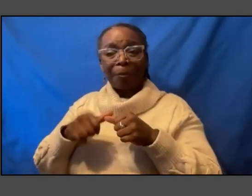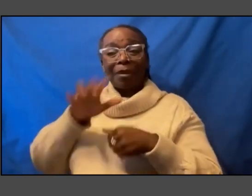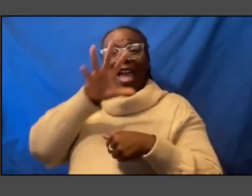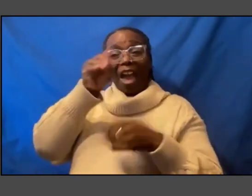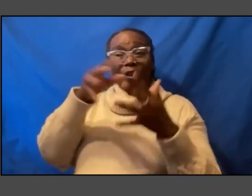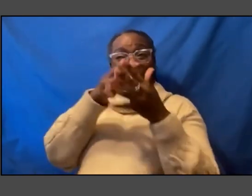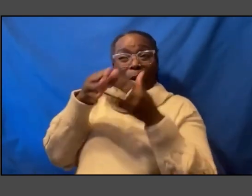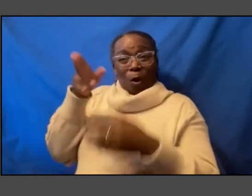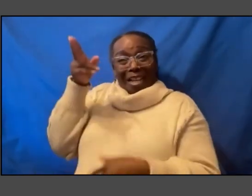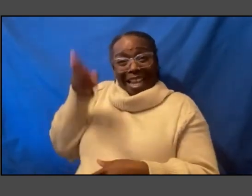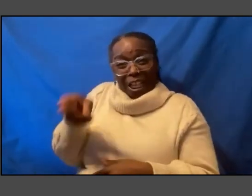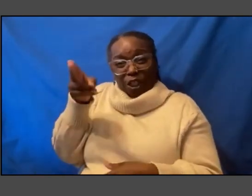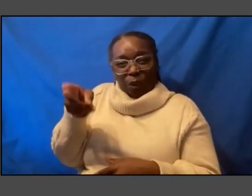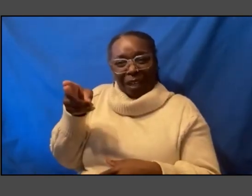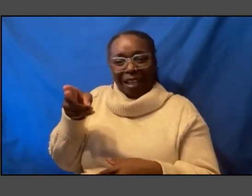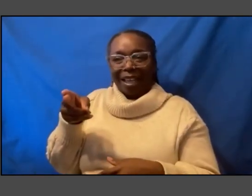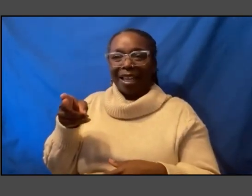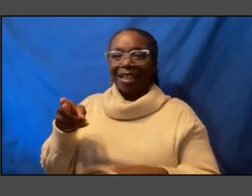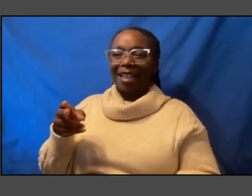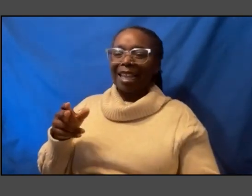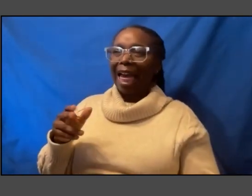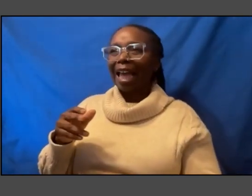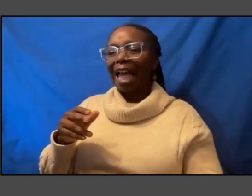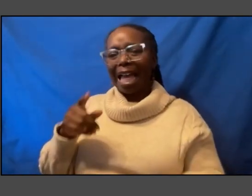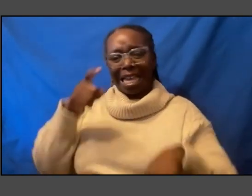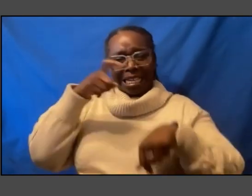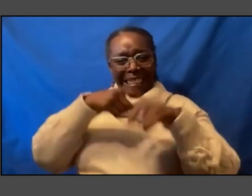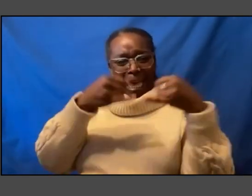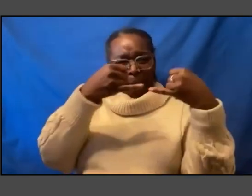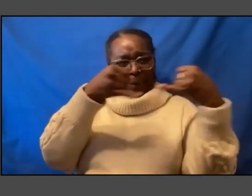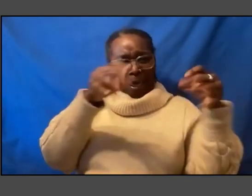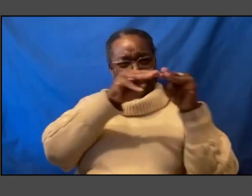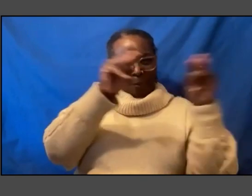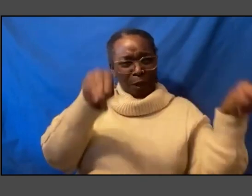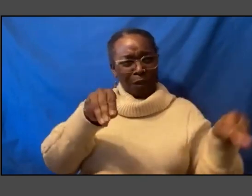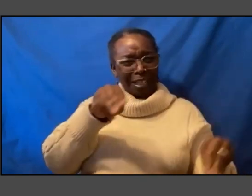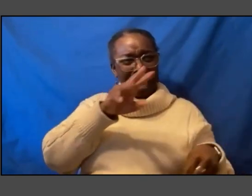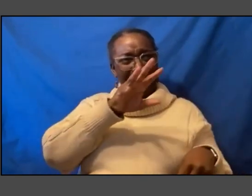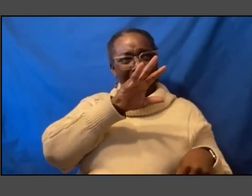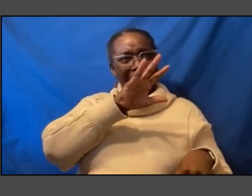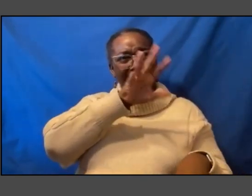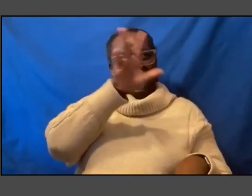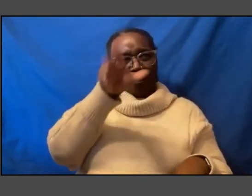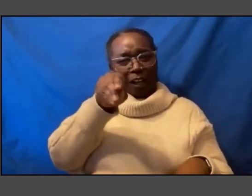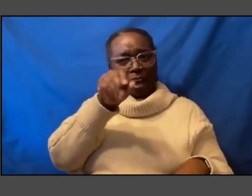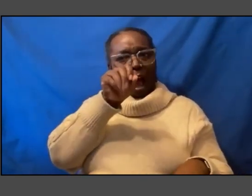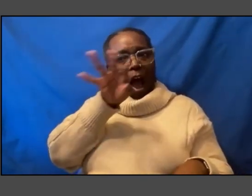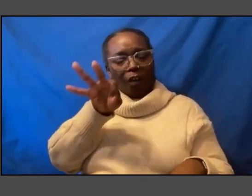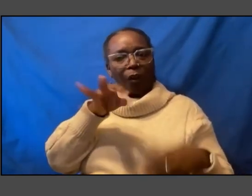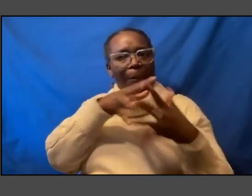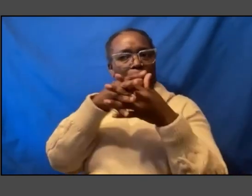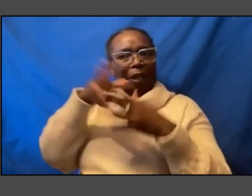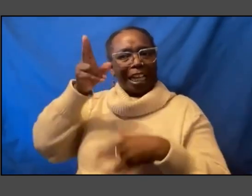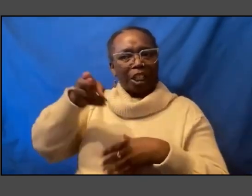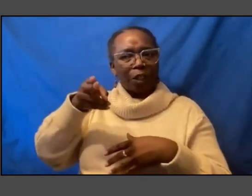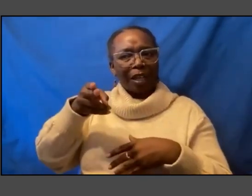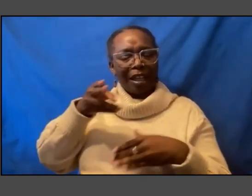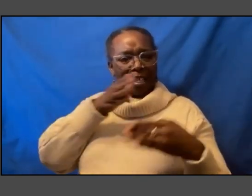was sort of a timeline in the museum of African of American history that ended with some very sad looking